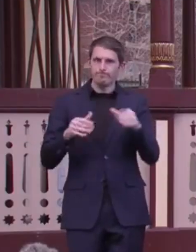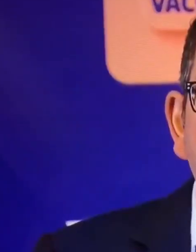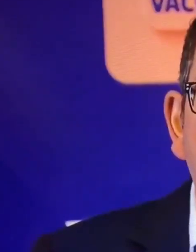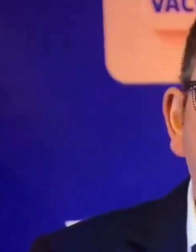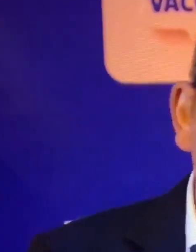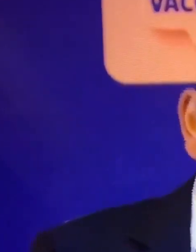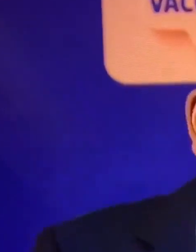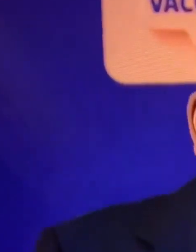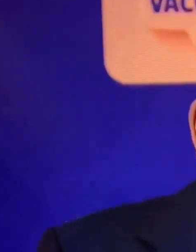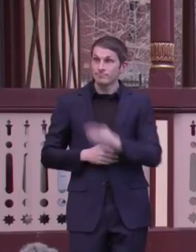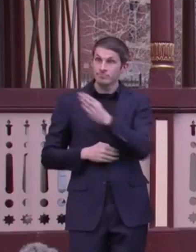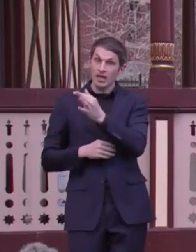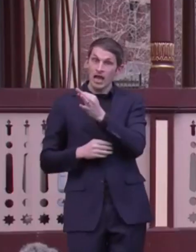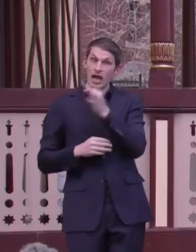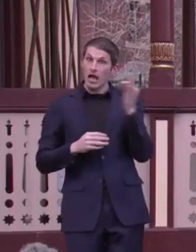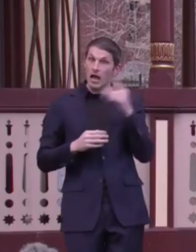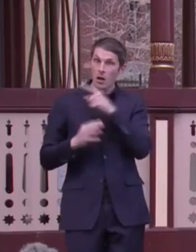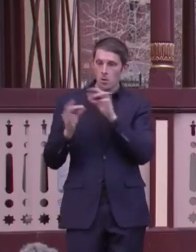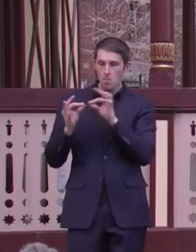Drink a cocktail.